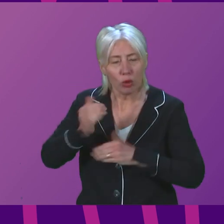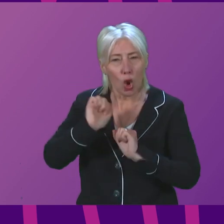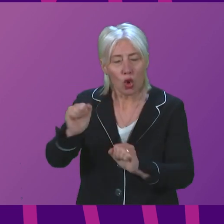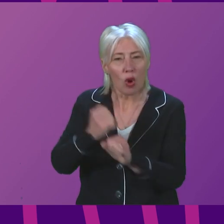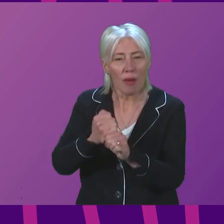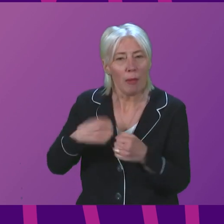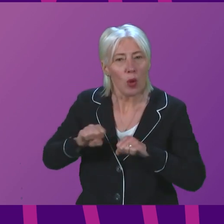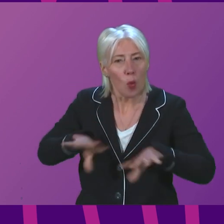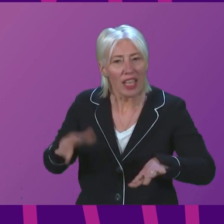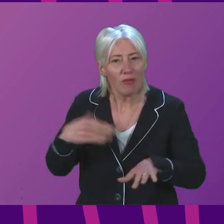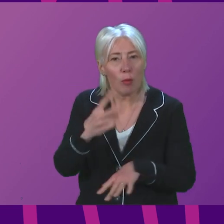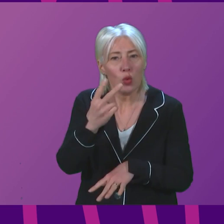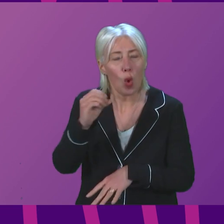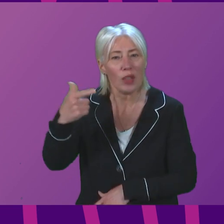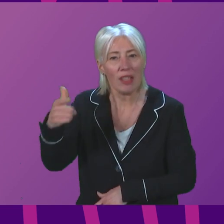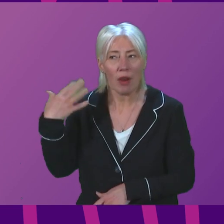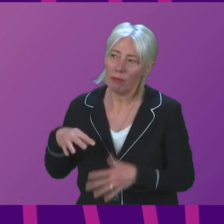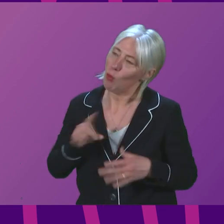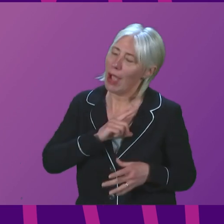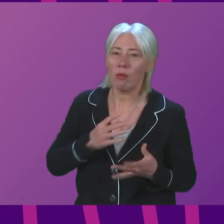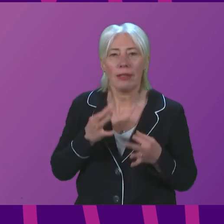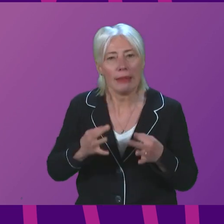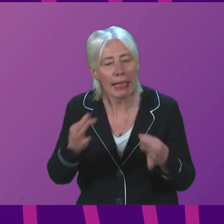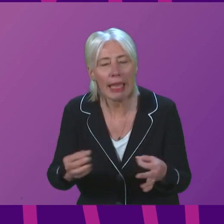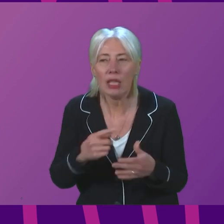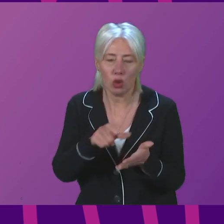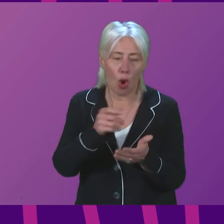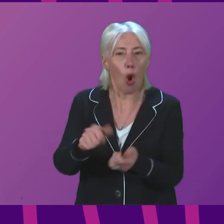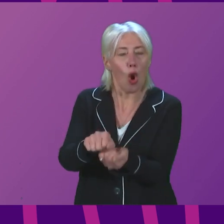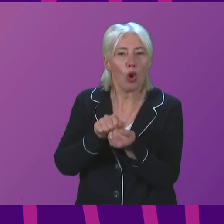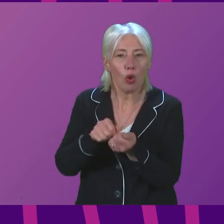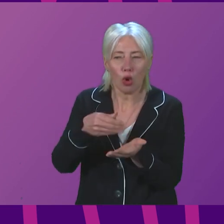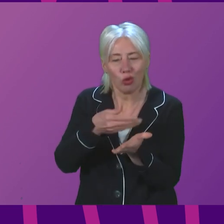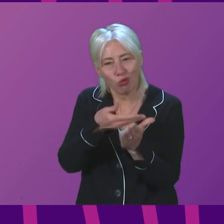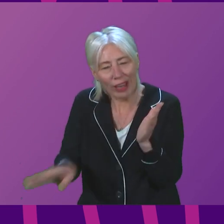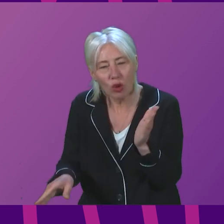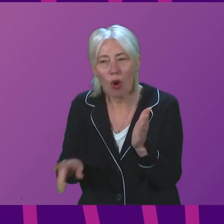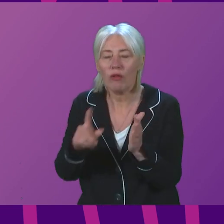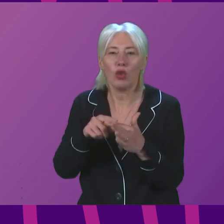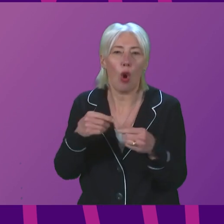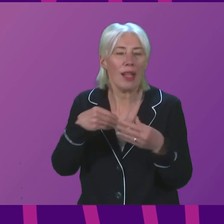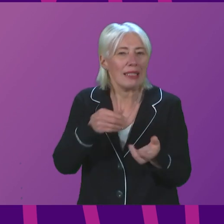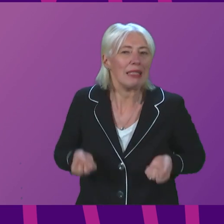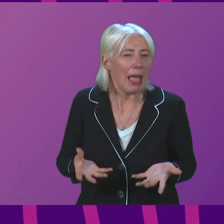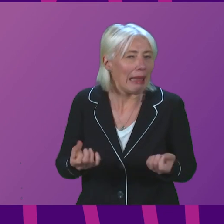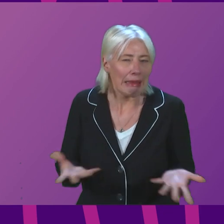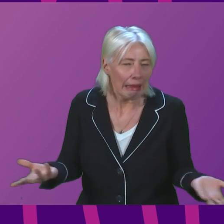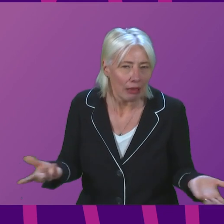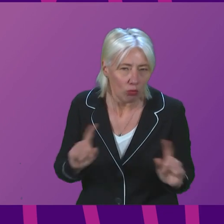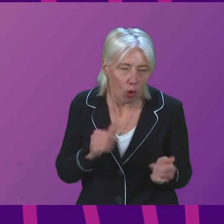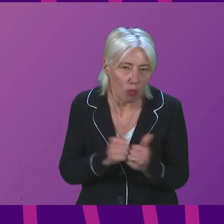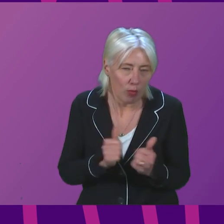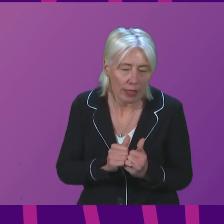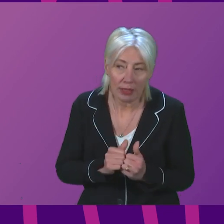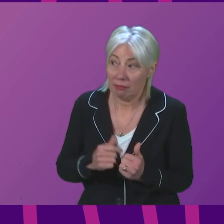since 2007 because of delays, loan write-offs or avoidable spending? The Minister. I don't have that